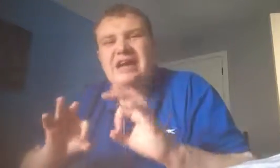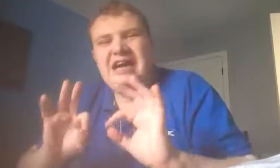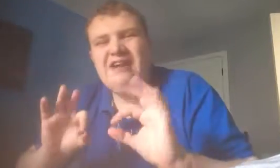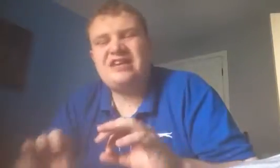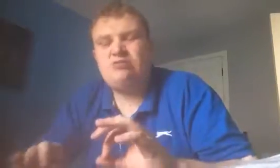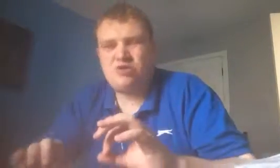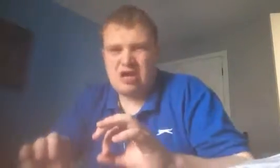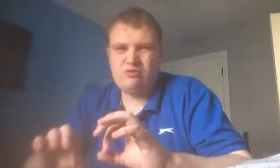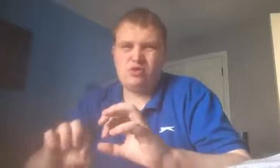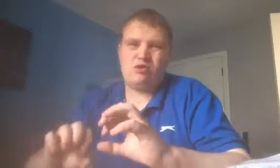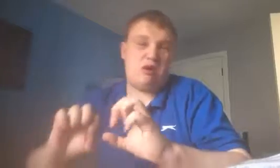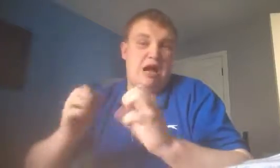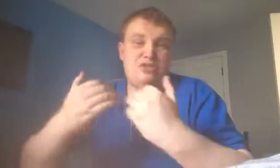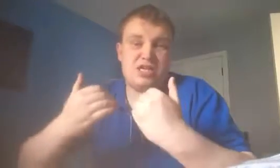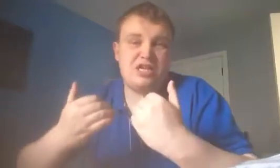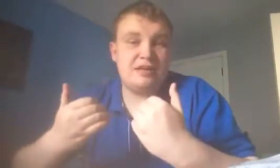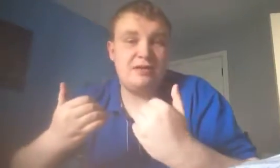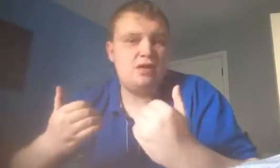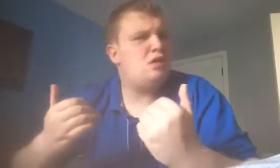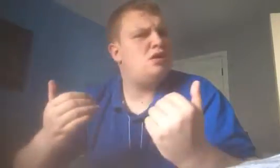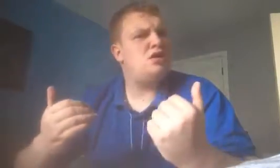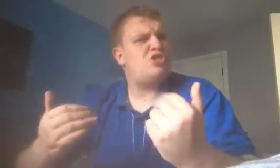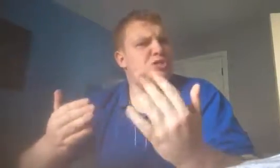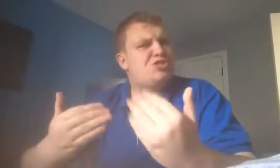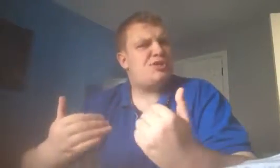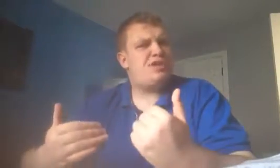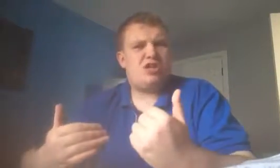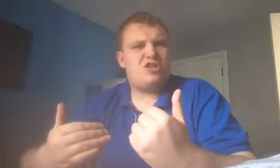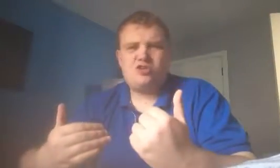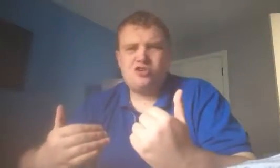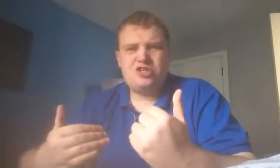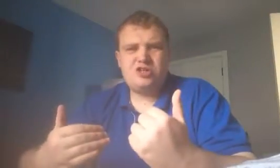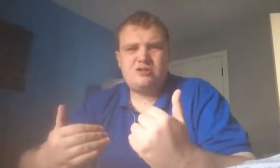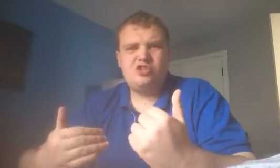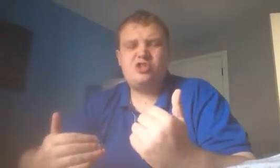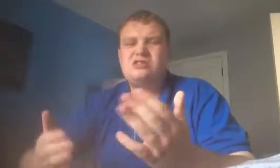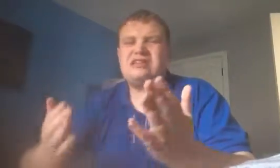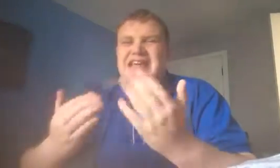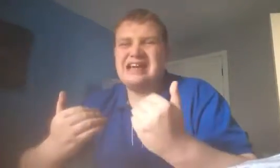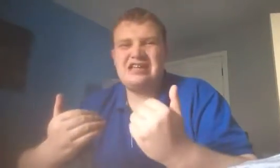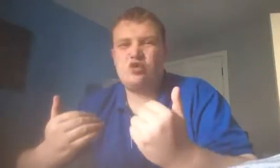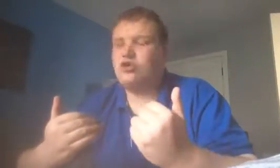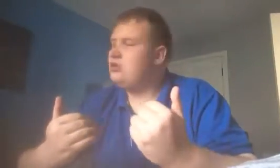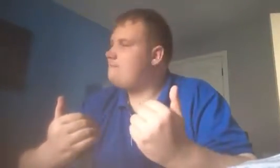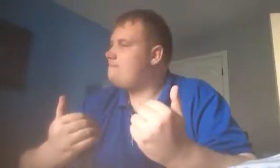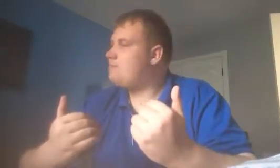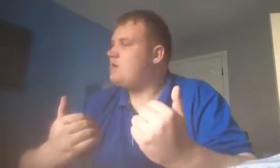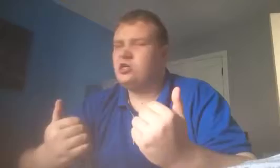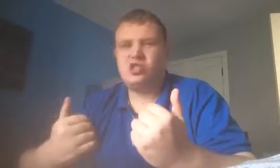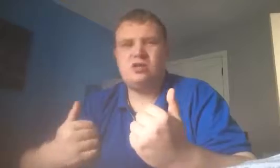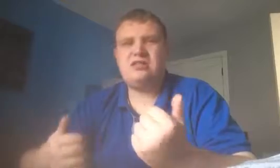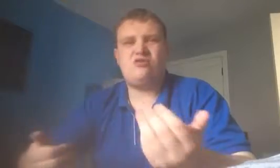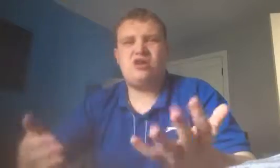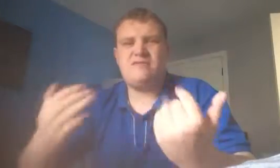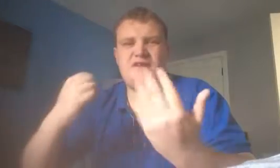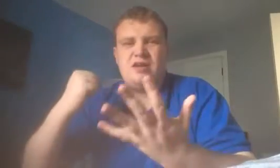half time I was thinking surely Germany are not going out here. Surely they cannot go out. Surely they are going to to